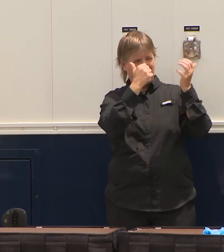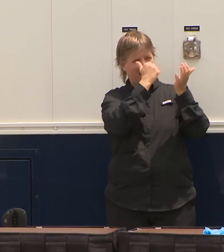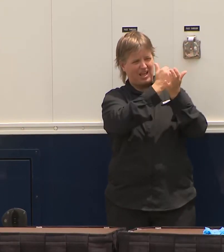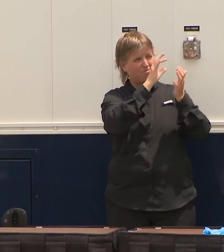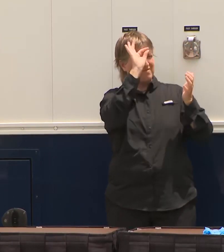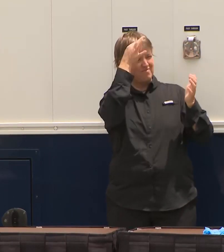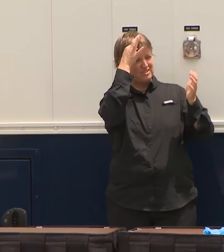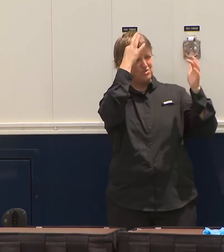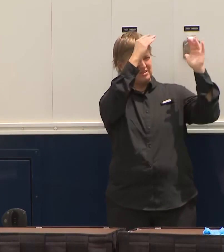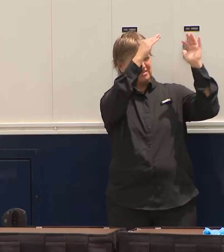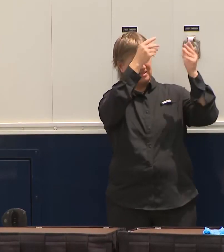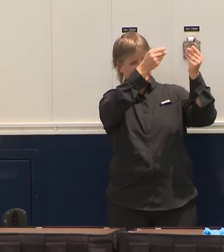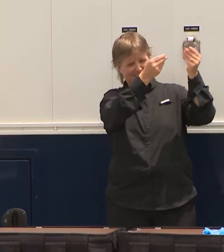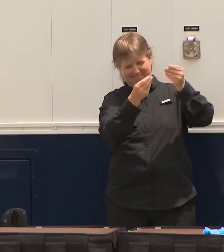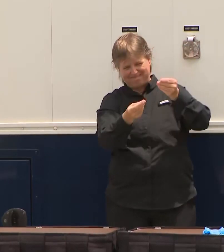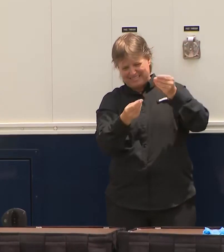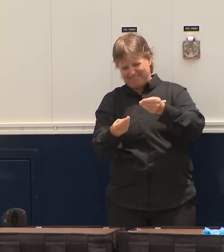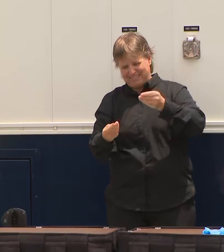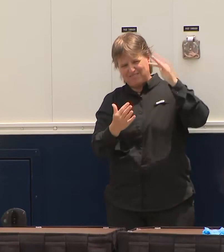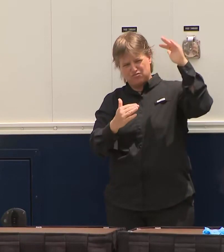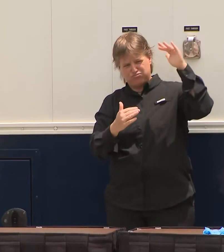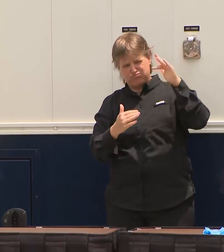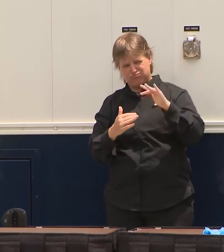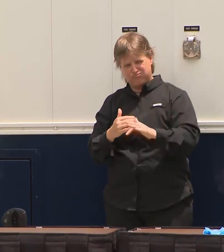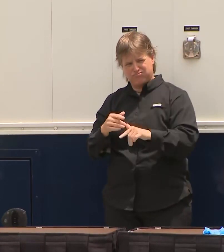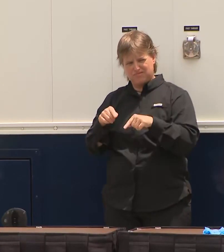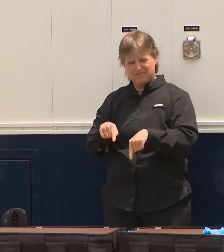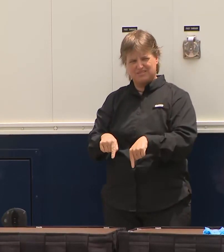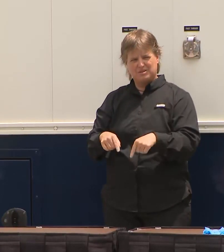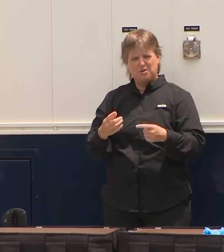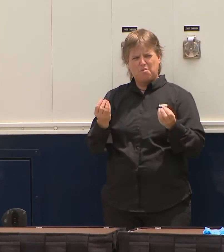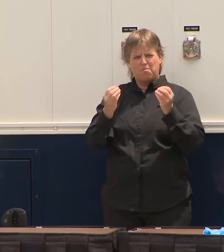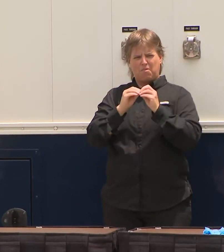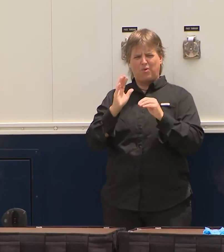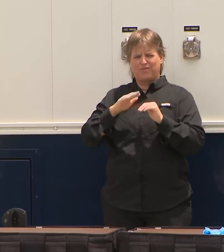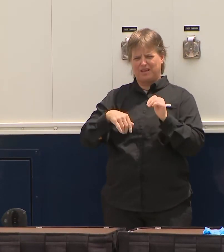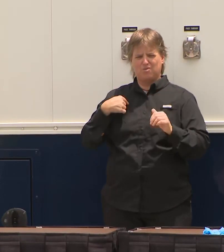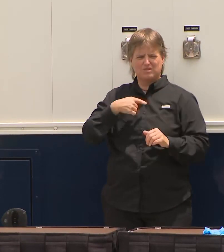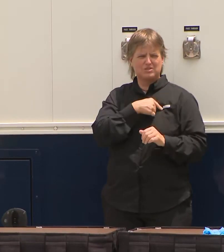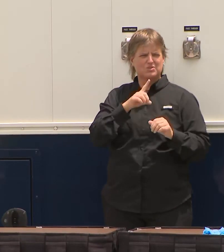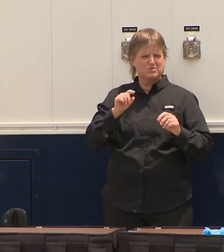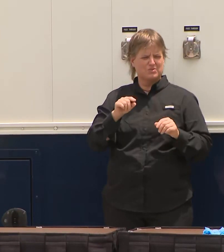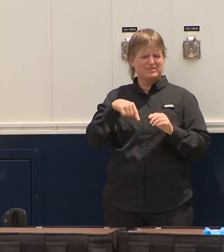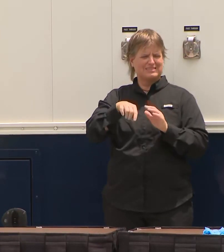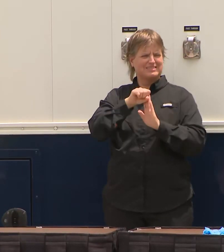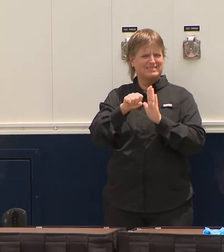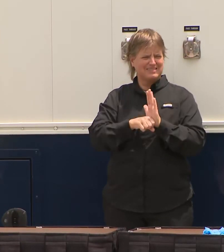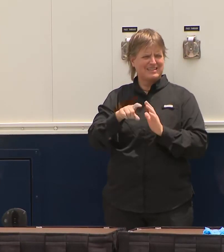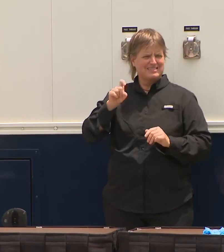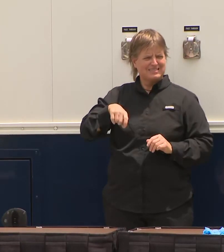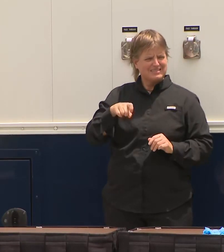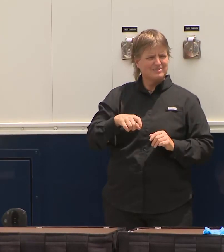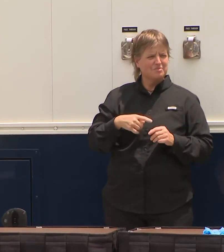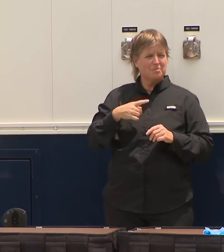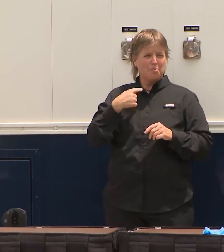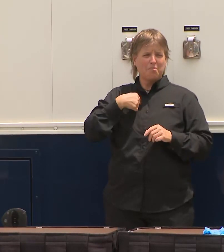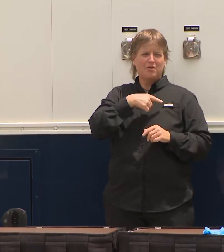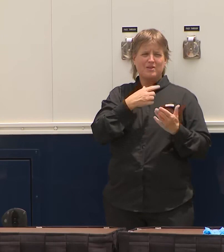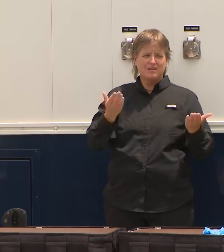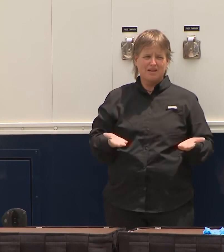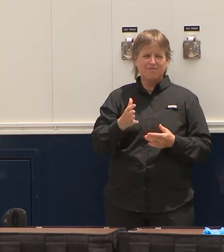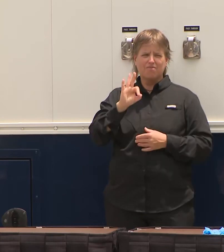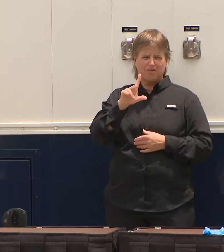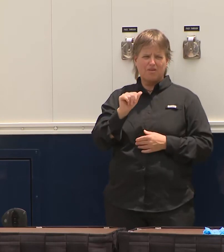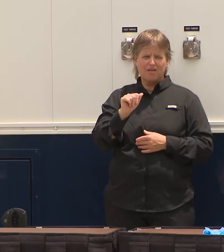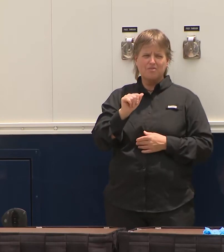their share the fed share obviously is going to be more significant than what we currently have in Florida law but whatever we have in Florida law you we obviously